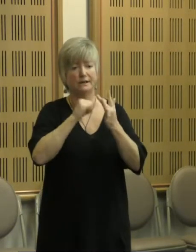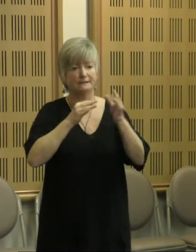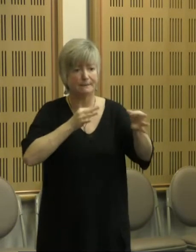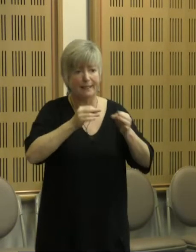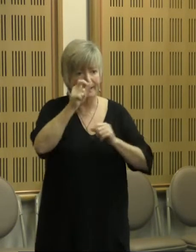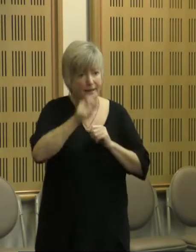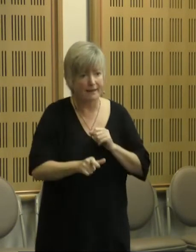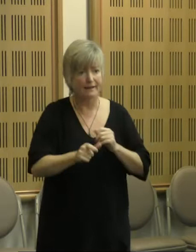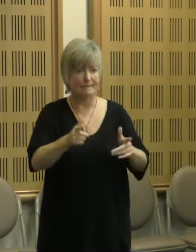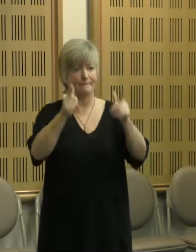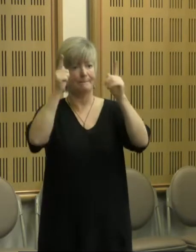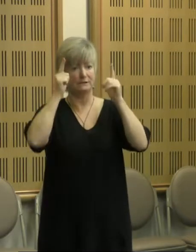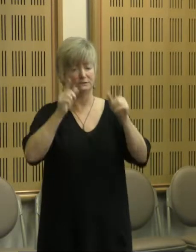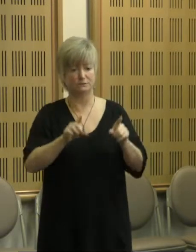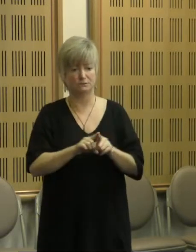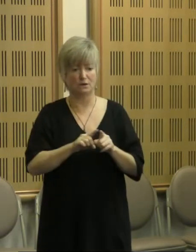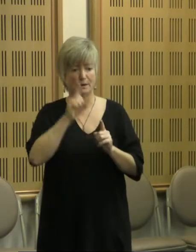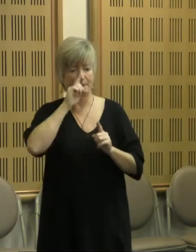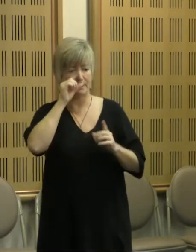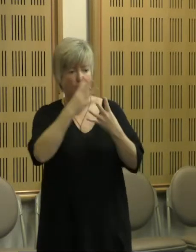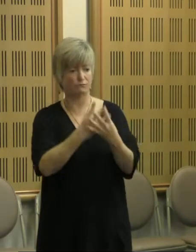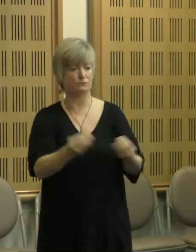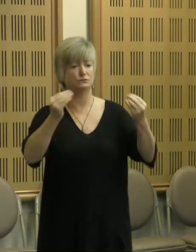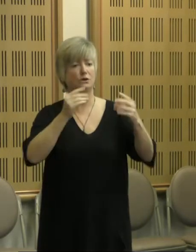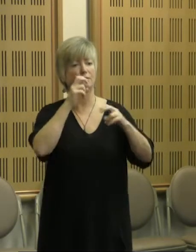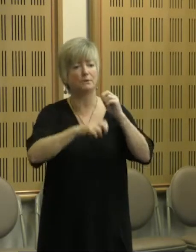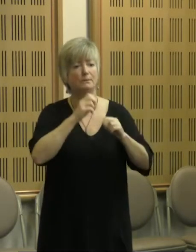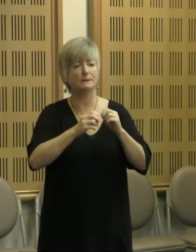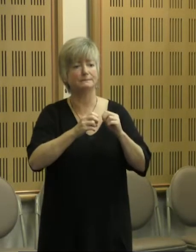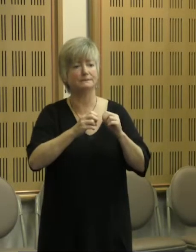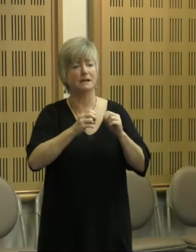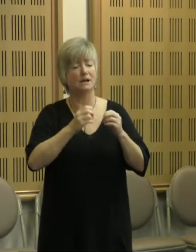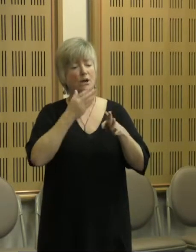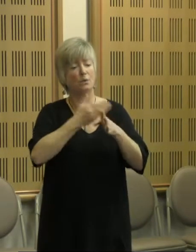people who are able to resolve issues and work on participant plan tweaking and reviews.